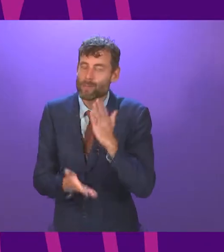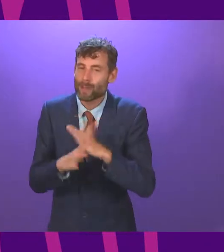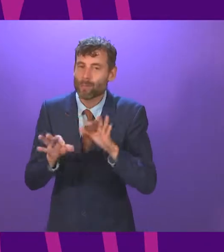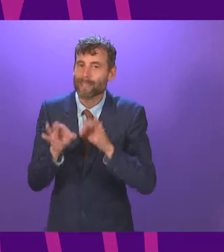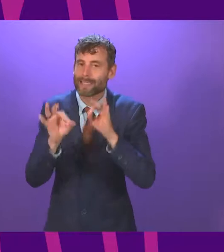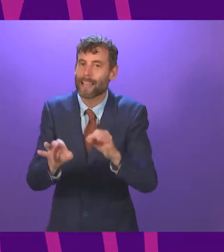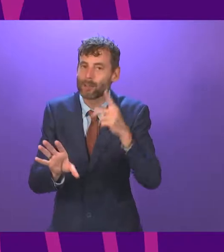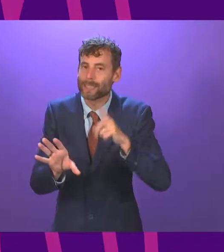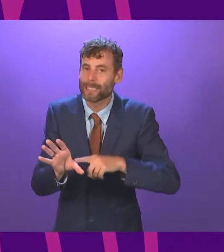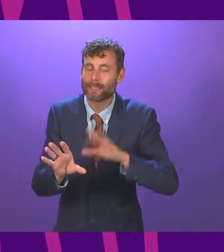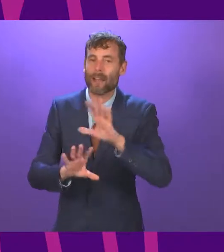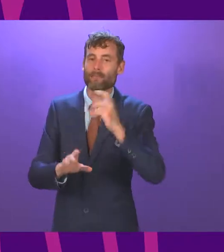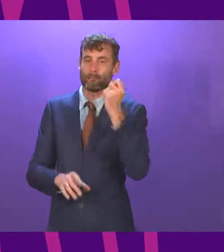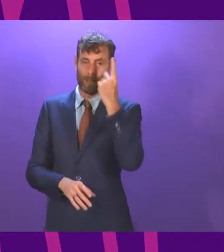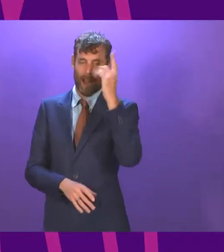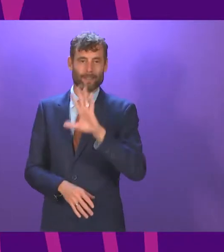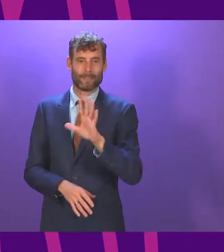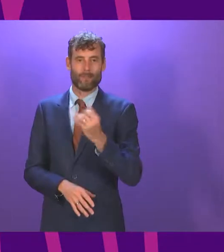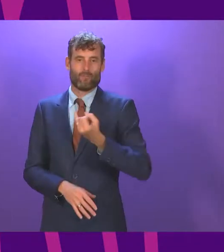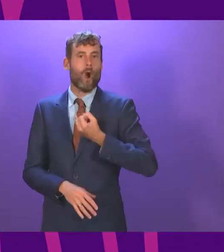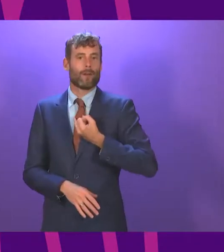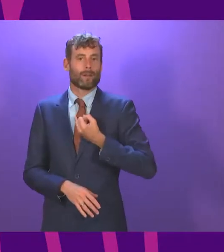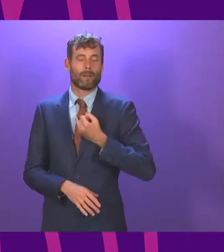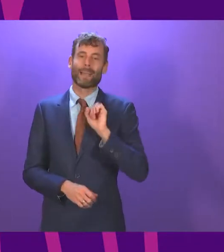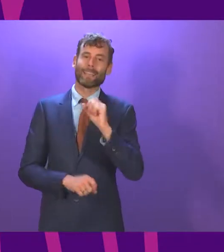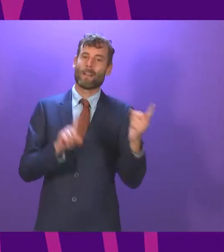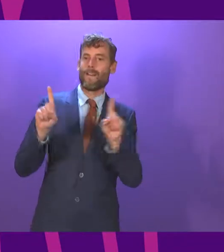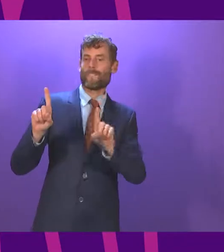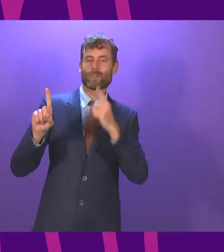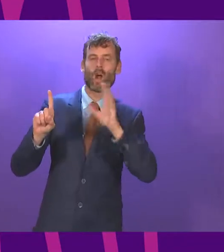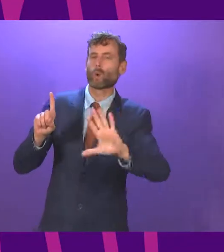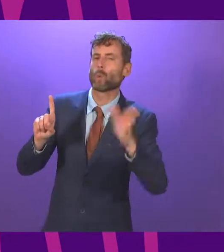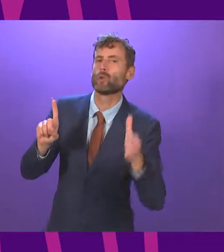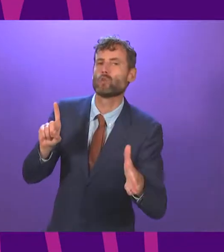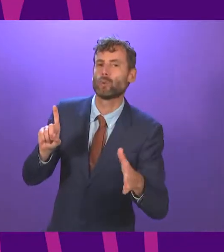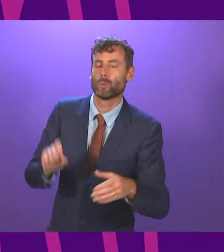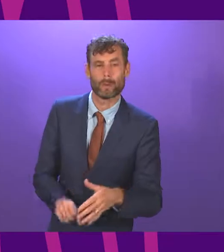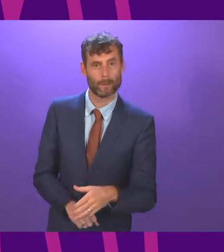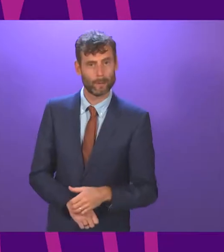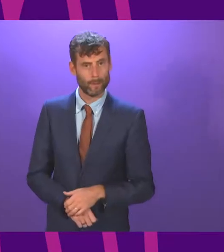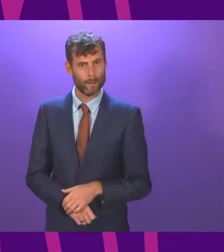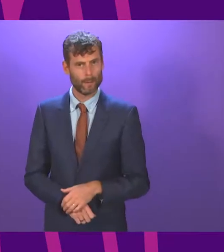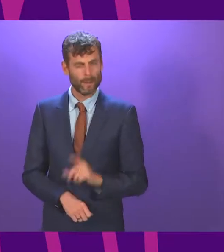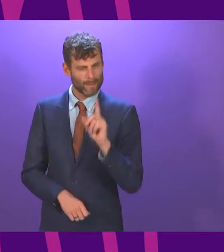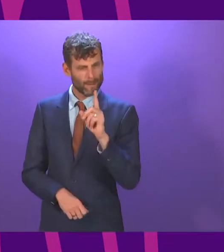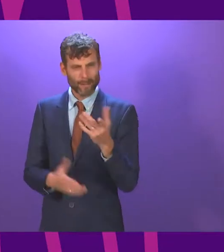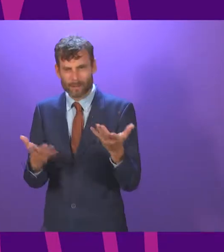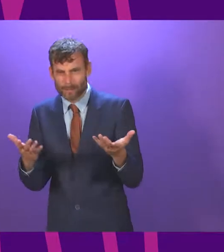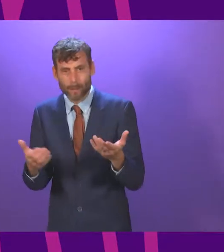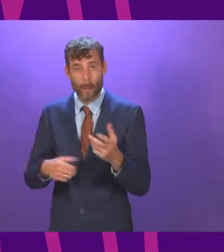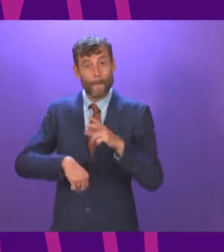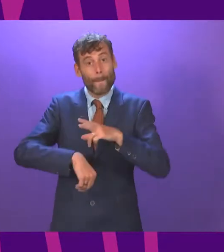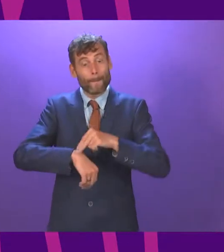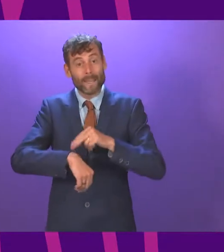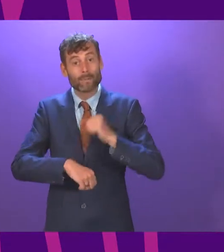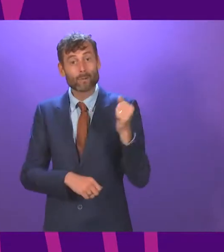a few days later to confirm that that wasn't the case. But sadly, there's been no reprieve for people trying to get through to police Scotland